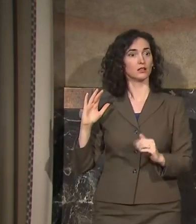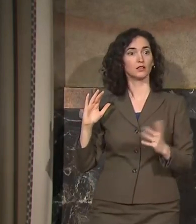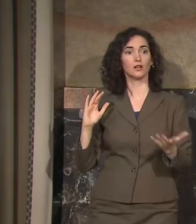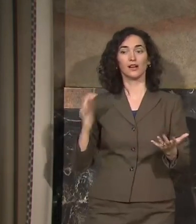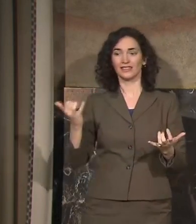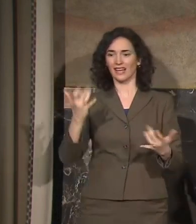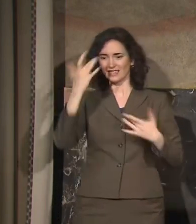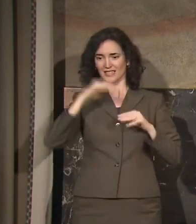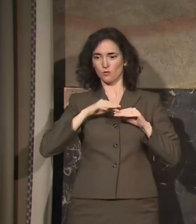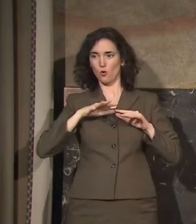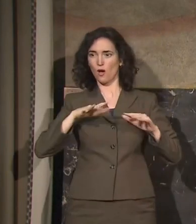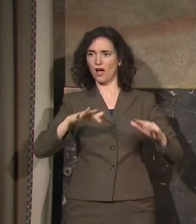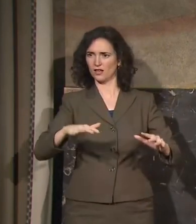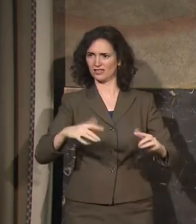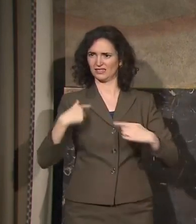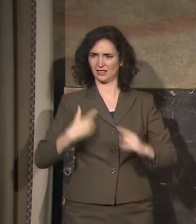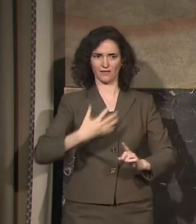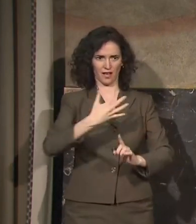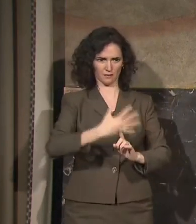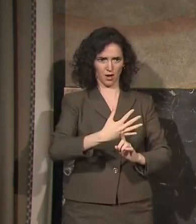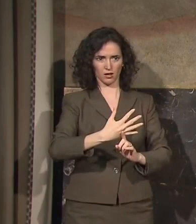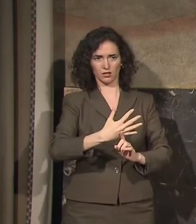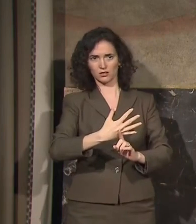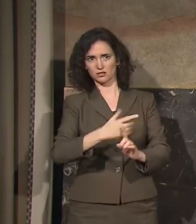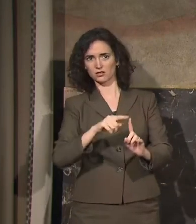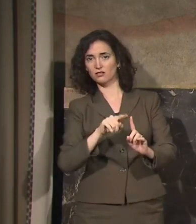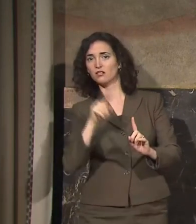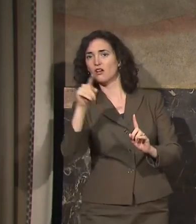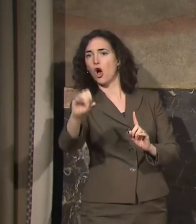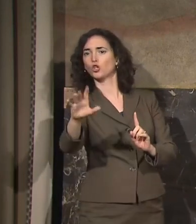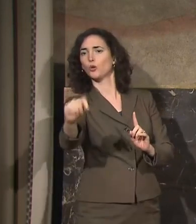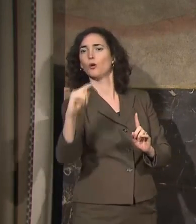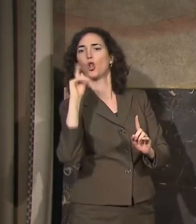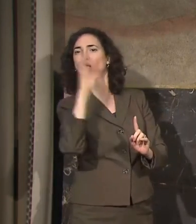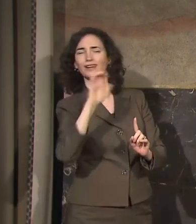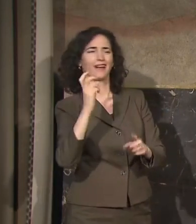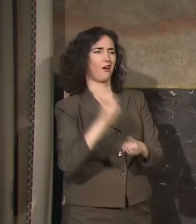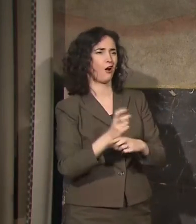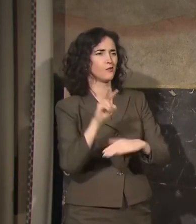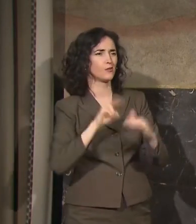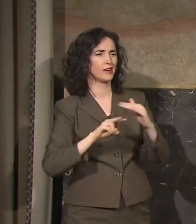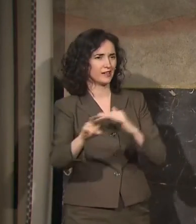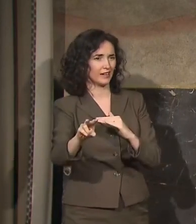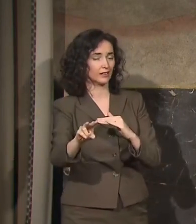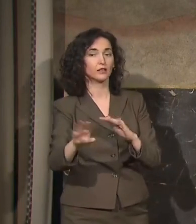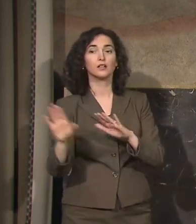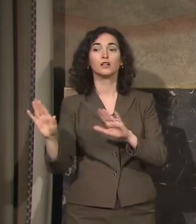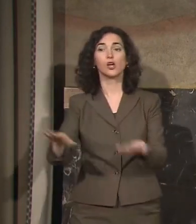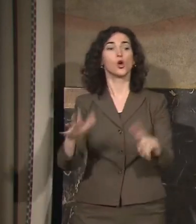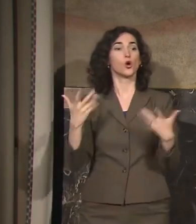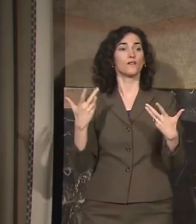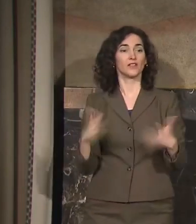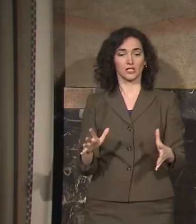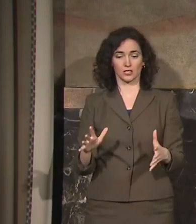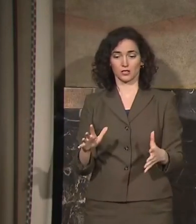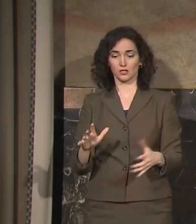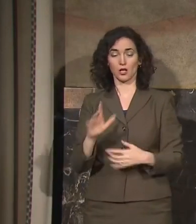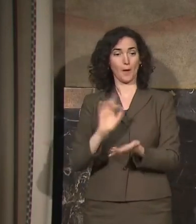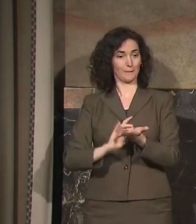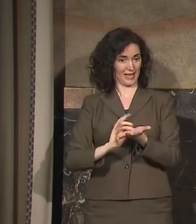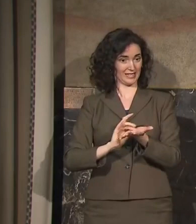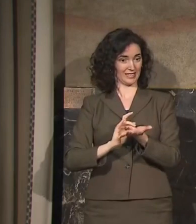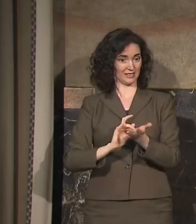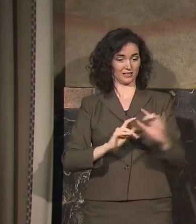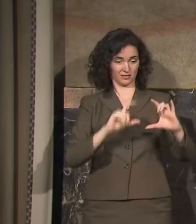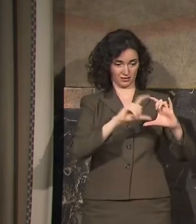pandemic. It's hard to predict what October looks like. We just distributed thousands of vials of a drug that's